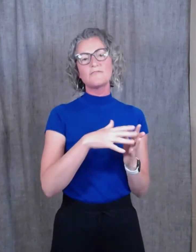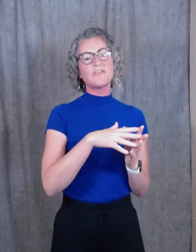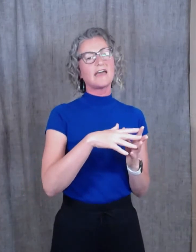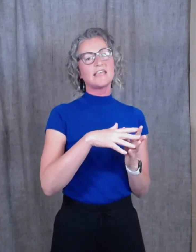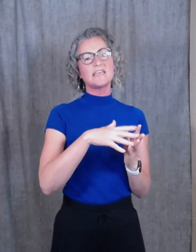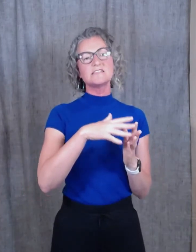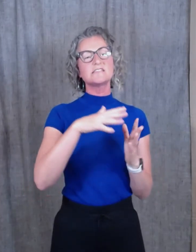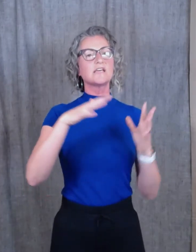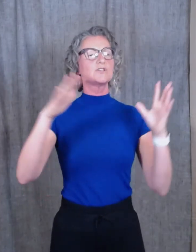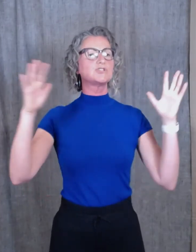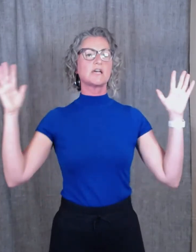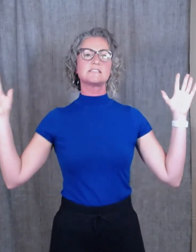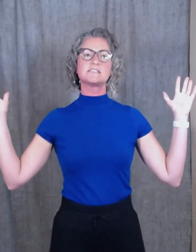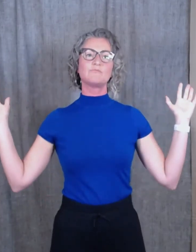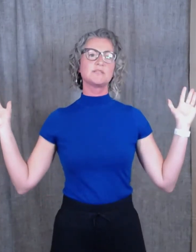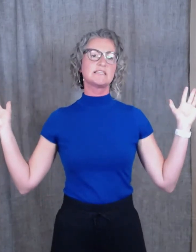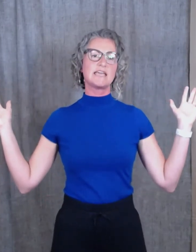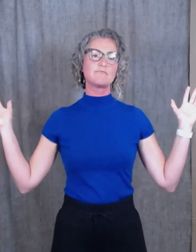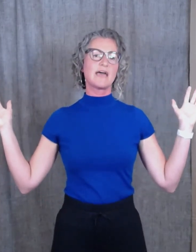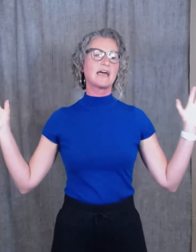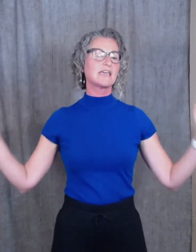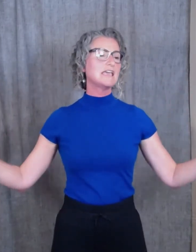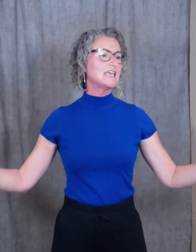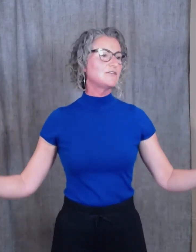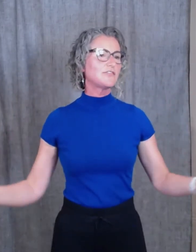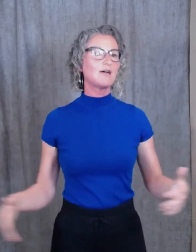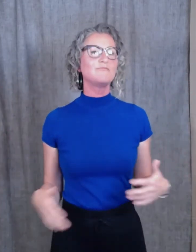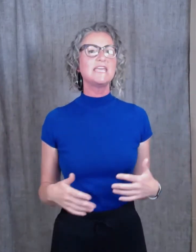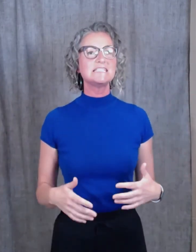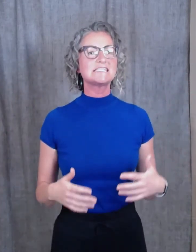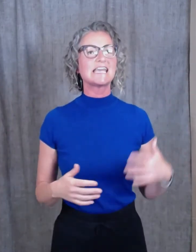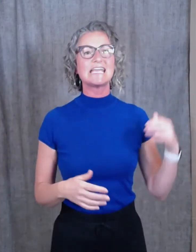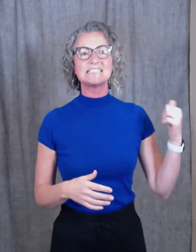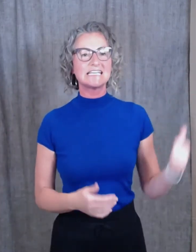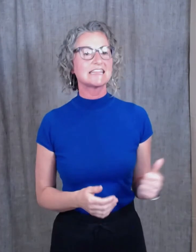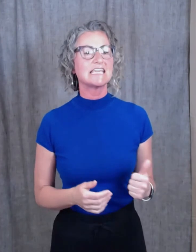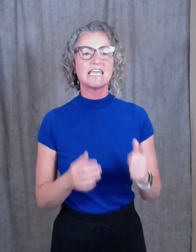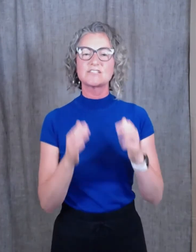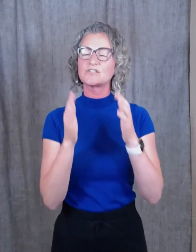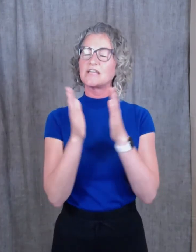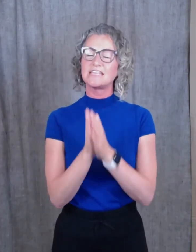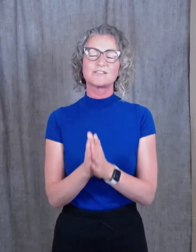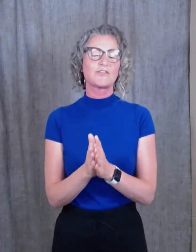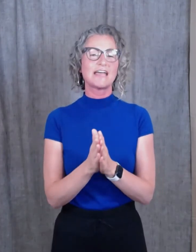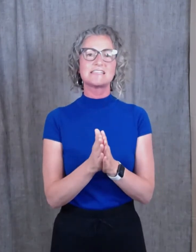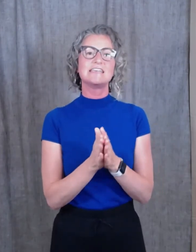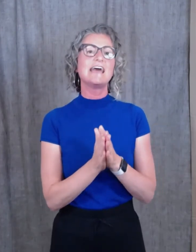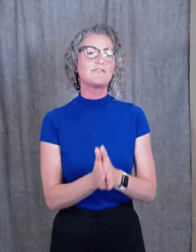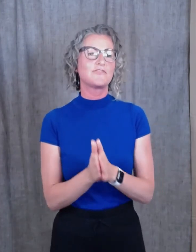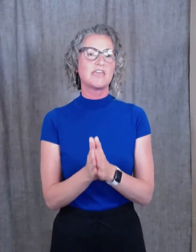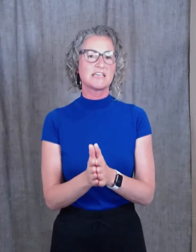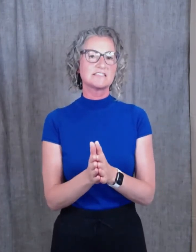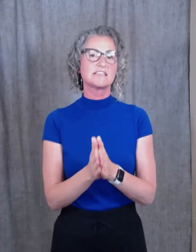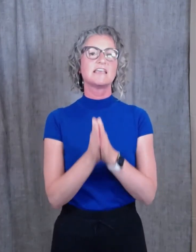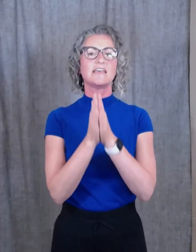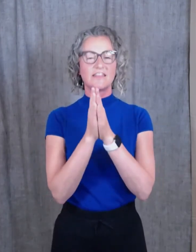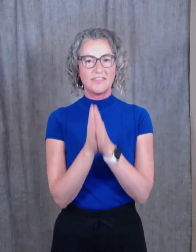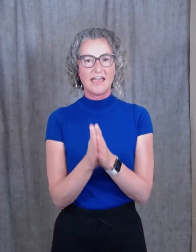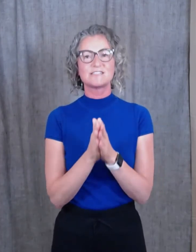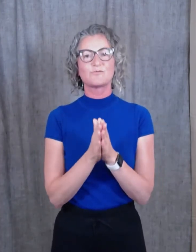that is just simply laying back, if that means that I did a thing yesterday, so that's enough things, that's where